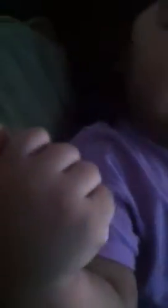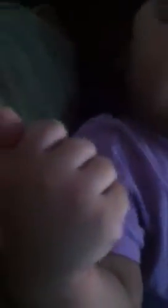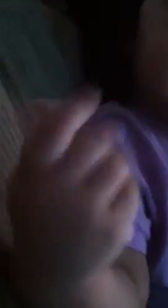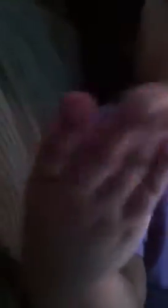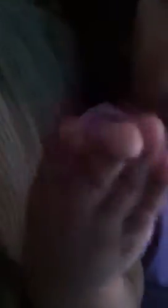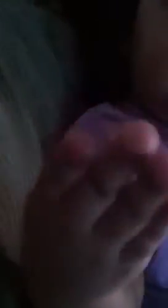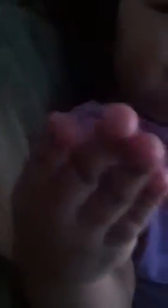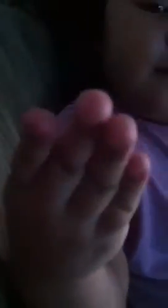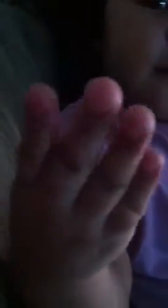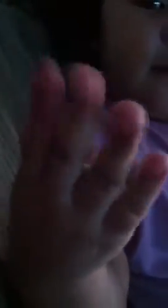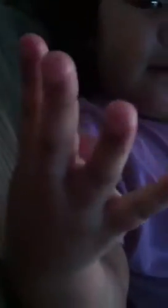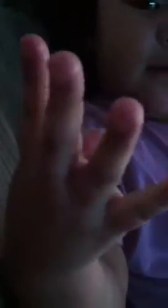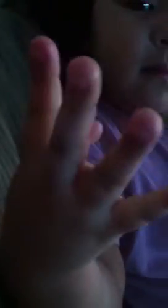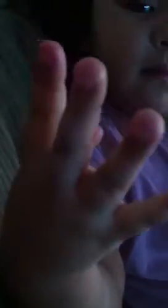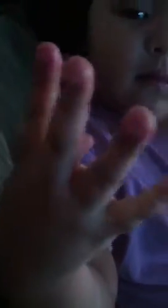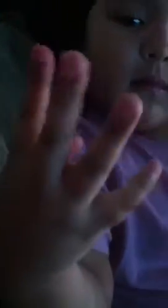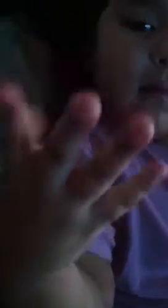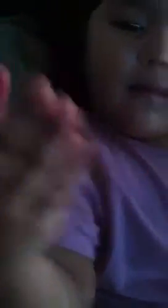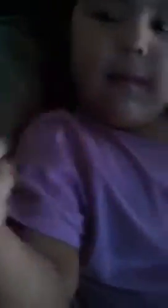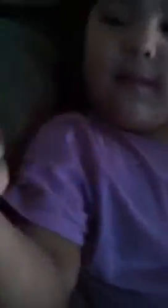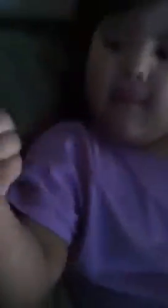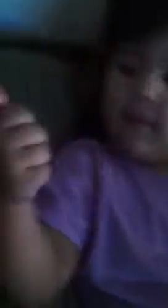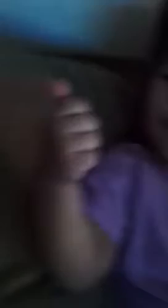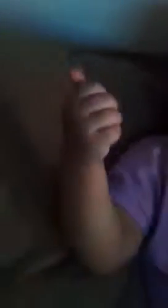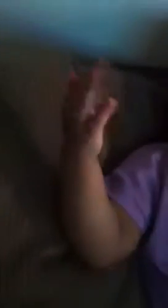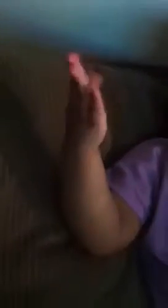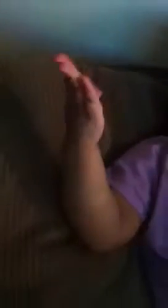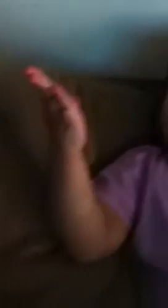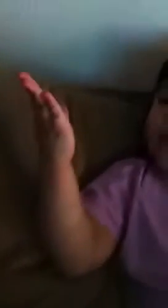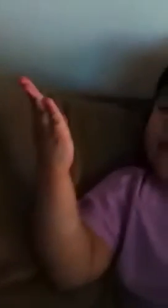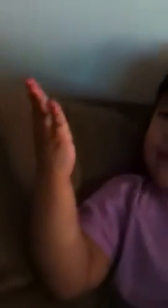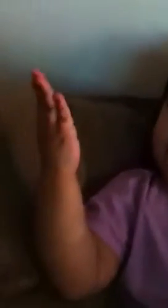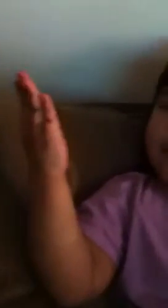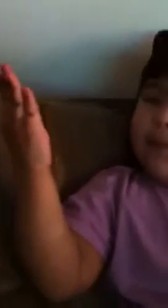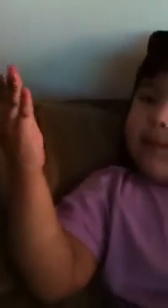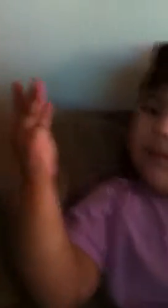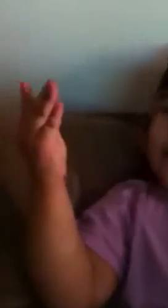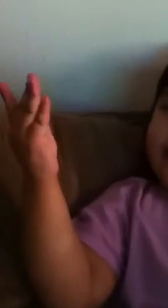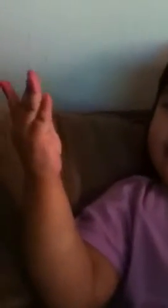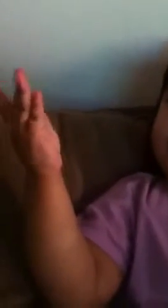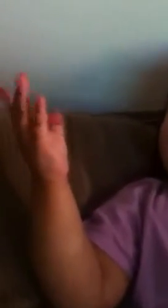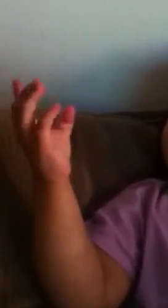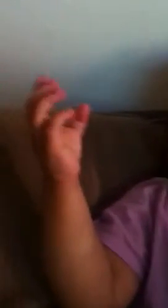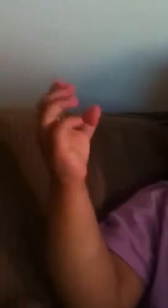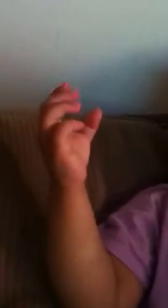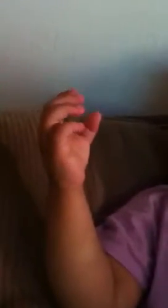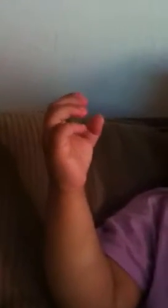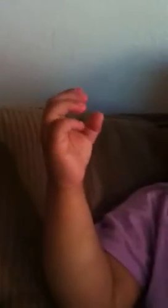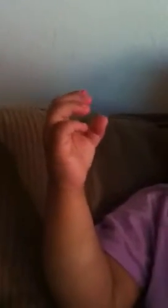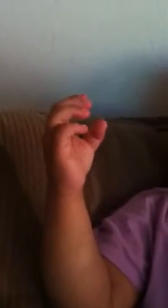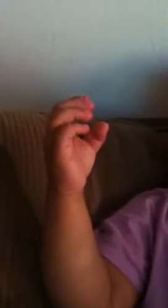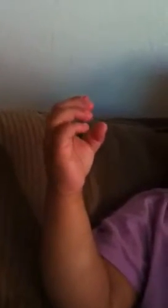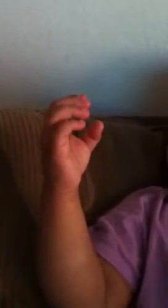B, C, D,